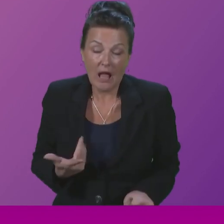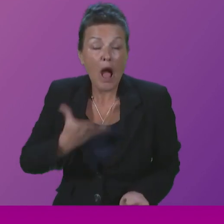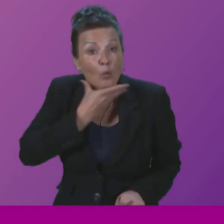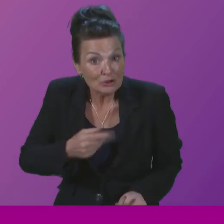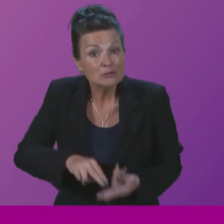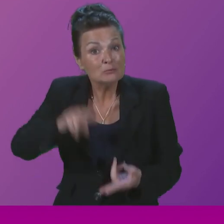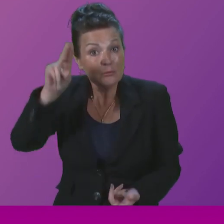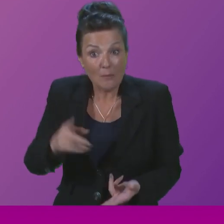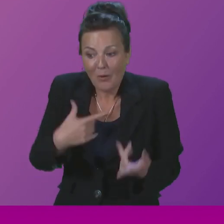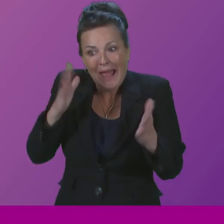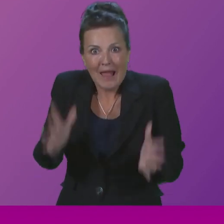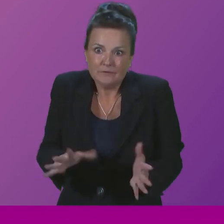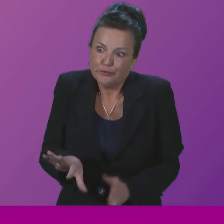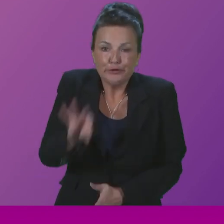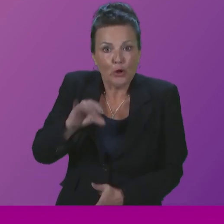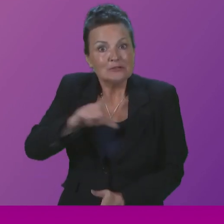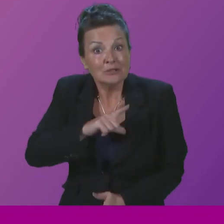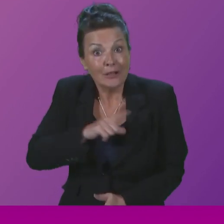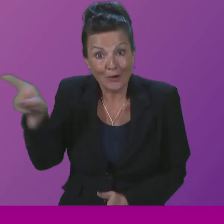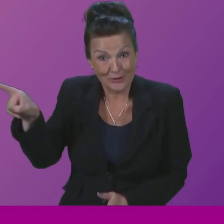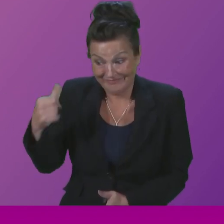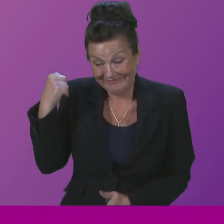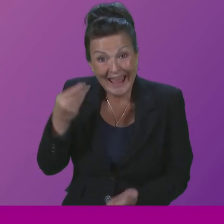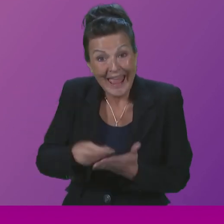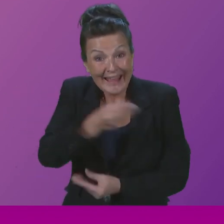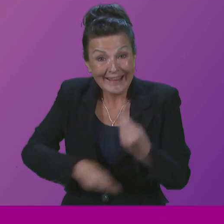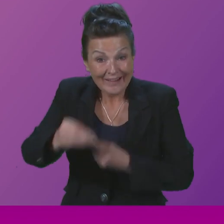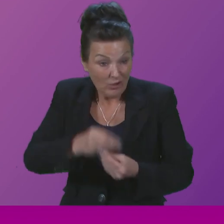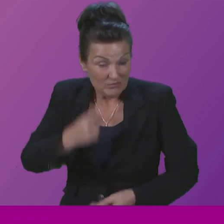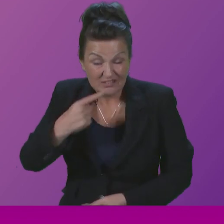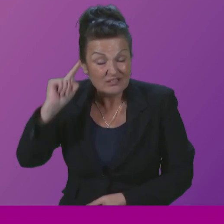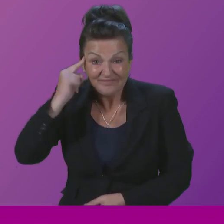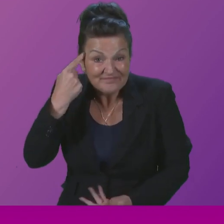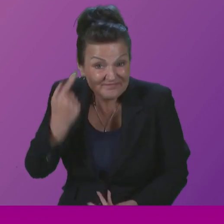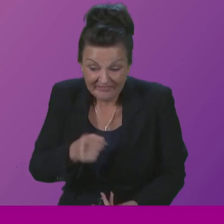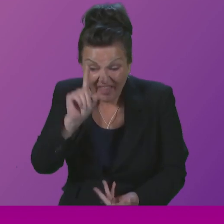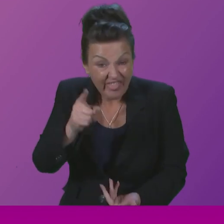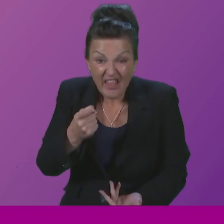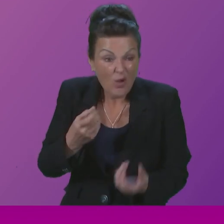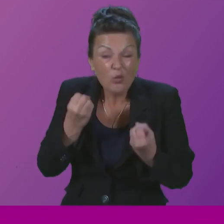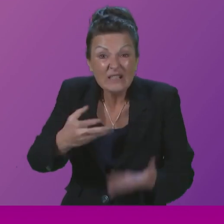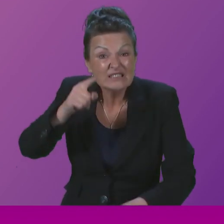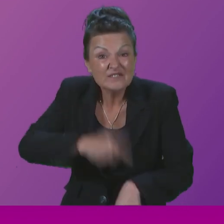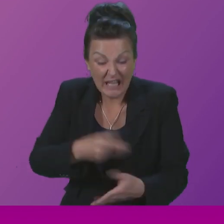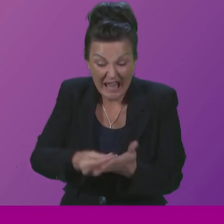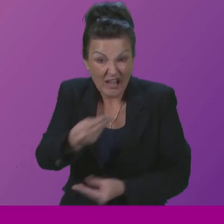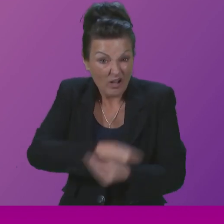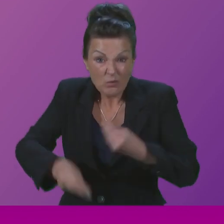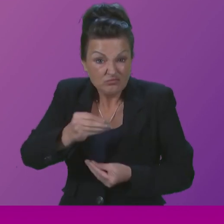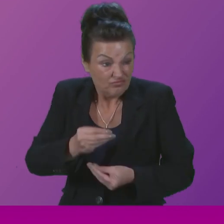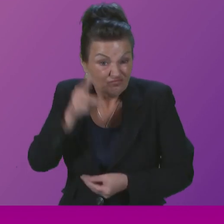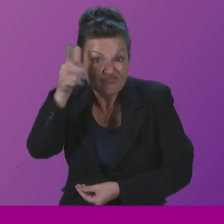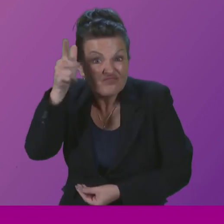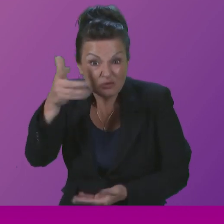budget is shrinking as a result of the economic incompetence and financial decisions of the UK Government. So, if anybody in this Parliament